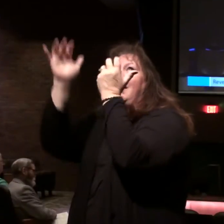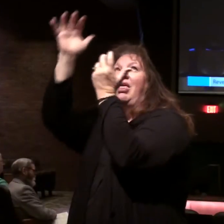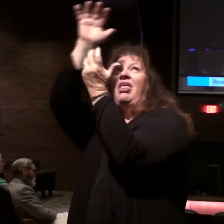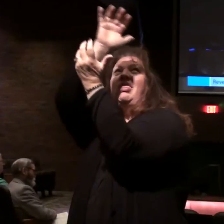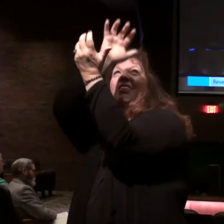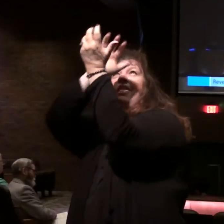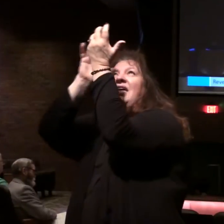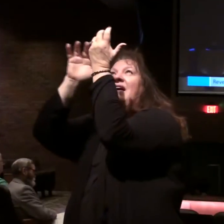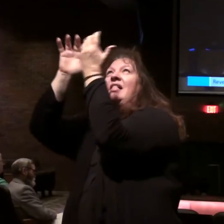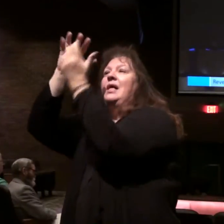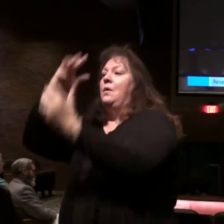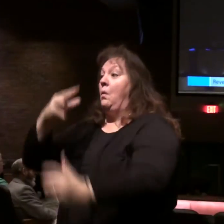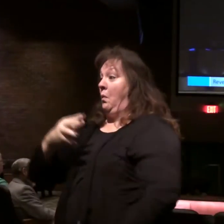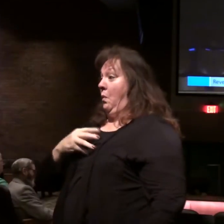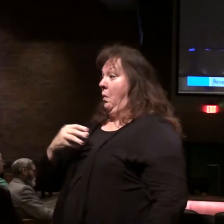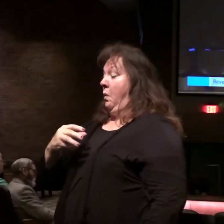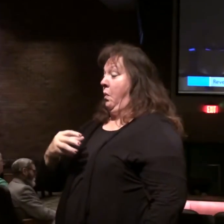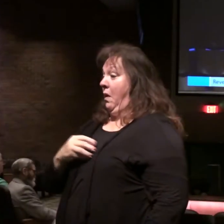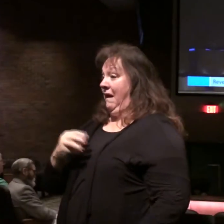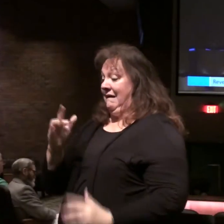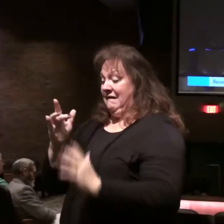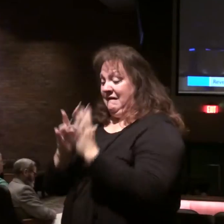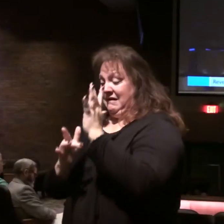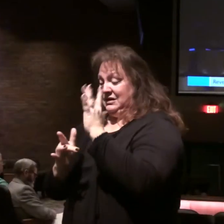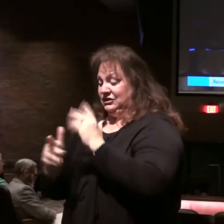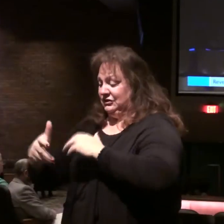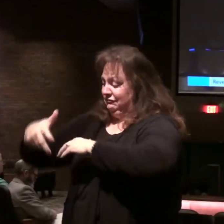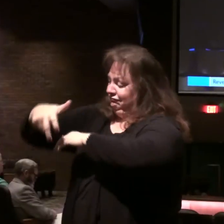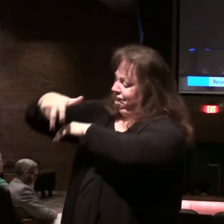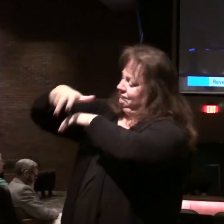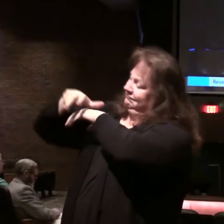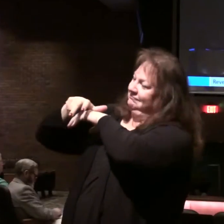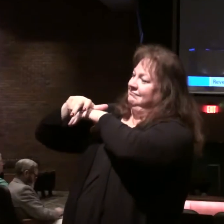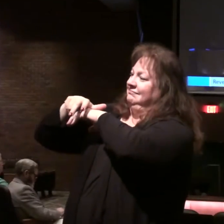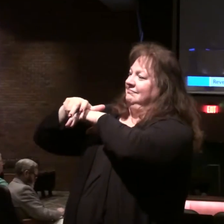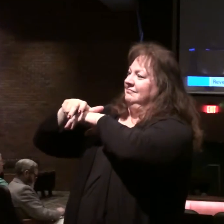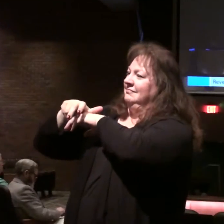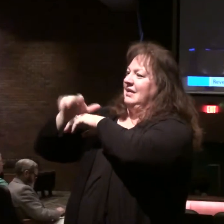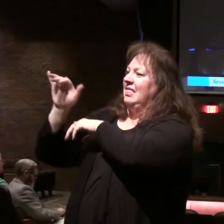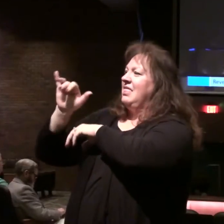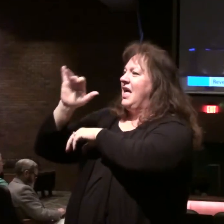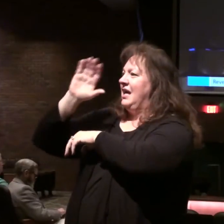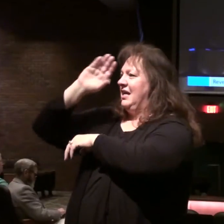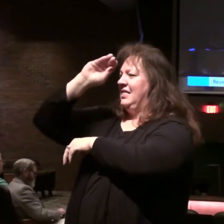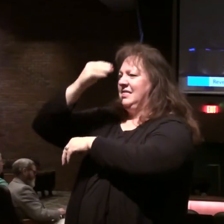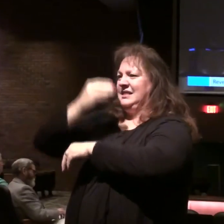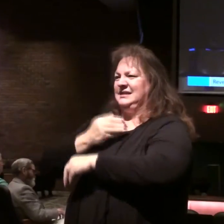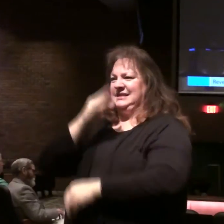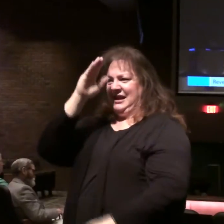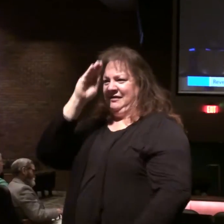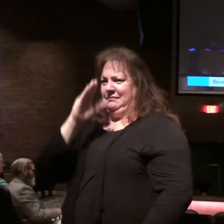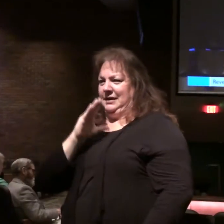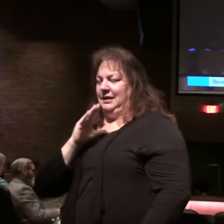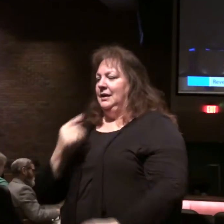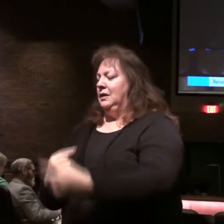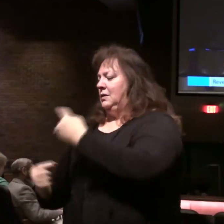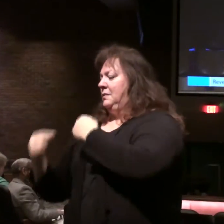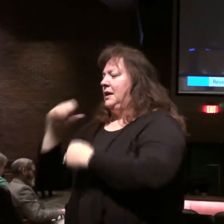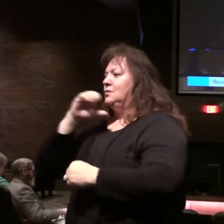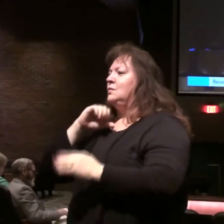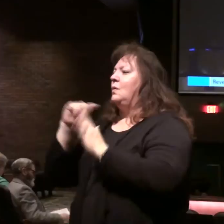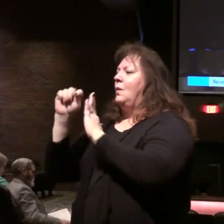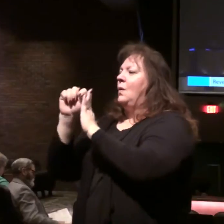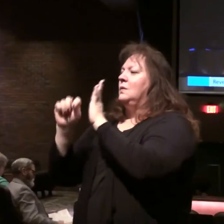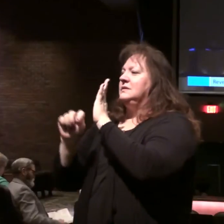A white cloud sitting on the cloud, one like the Son of Man. And have to go back to the Old Testament, the book of